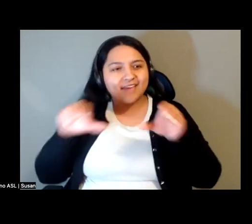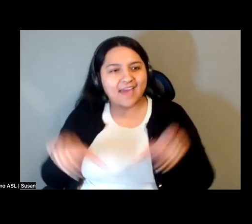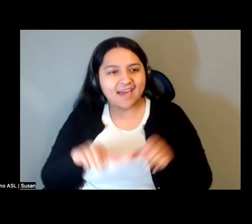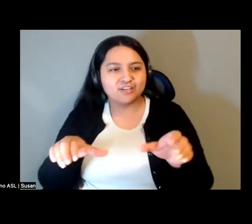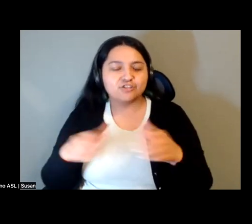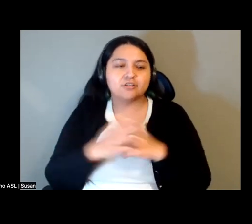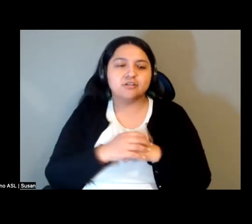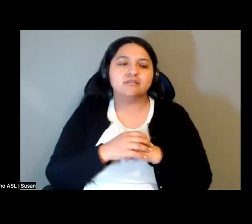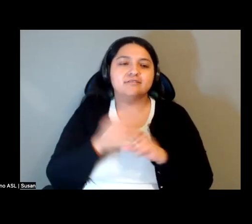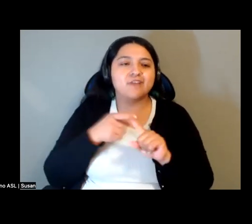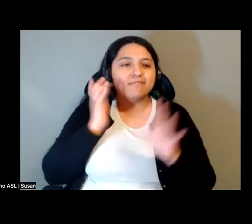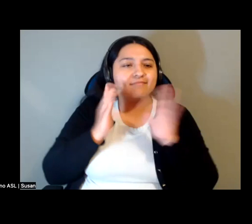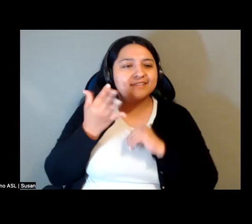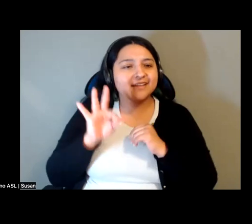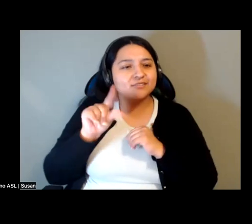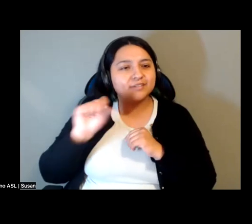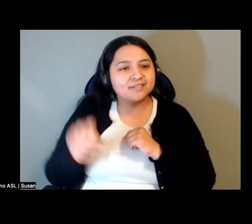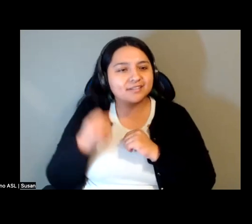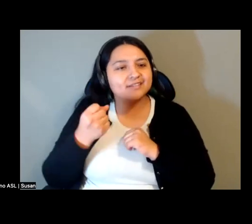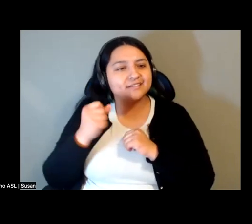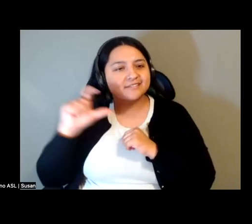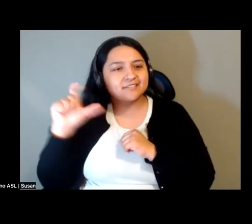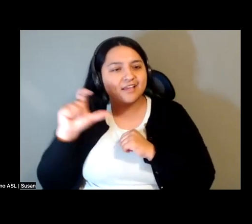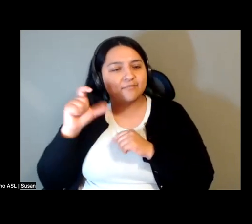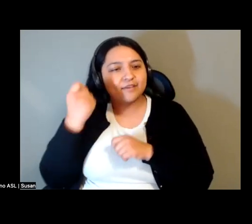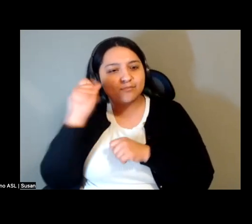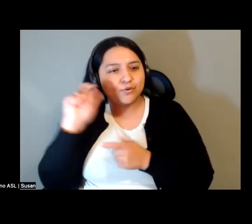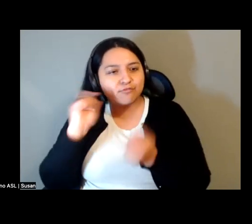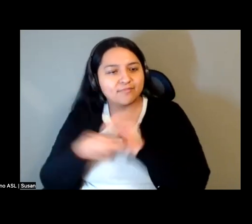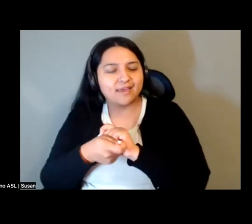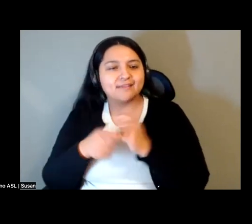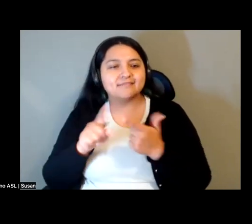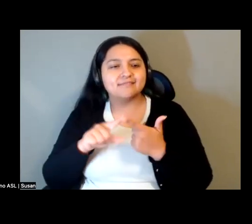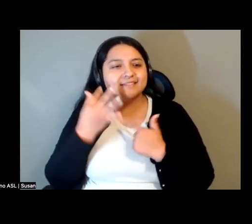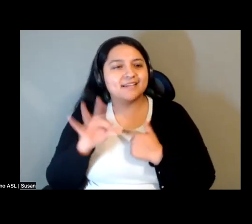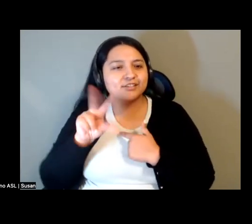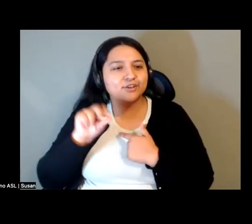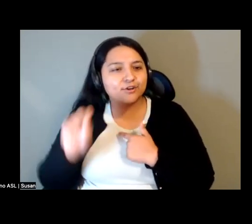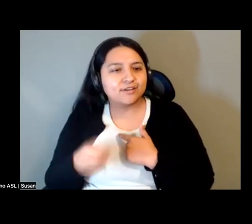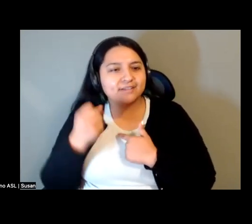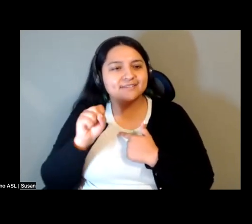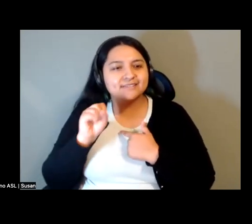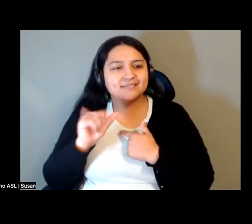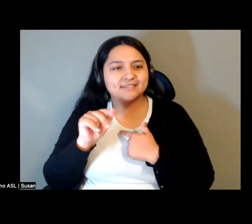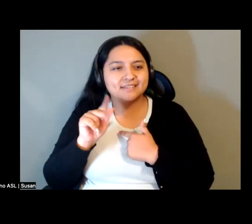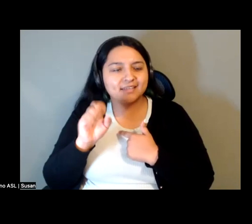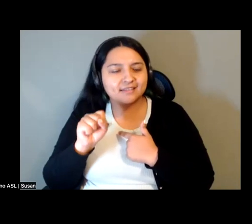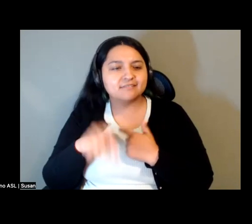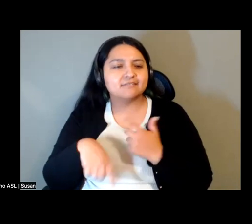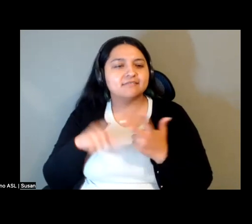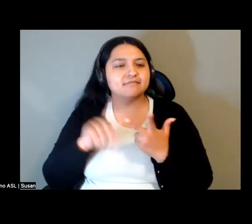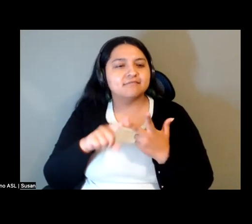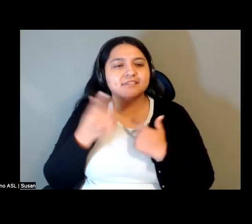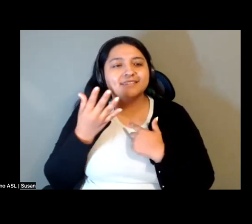the 1920s, the syndicalists of the 1930s, the Ocean Hill Brownsville community control struggles of the